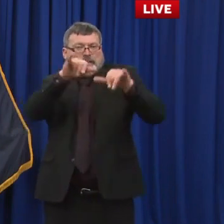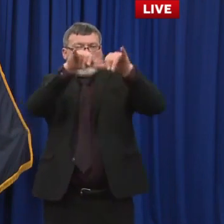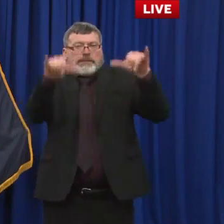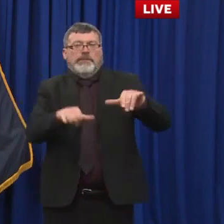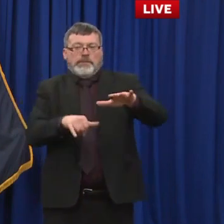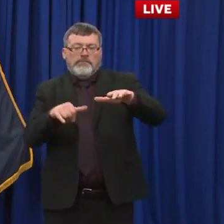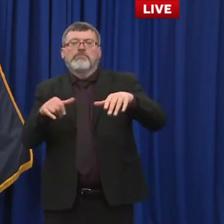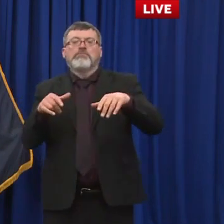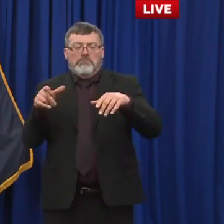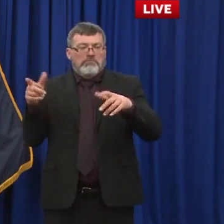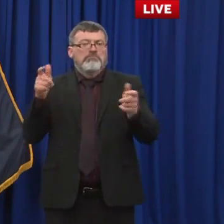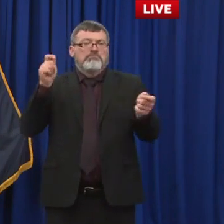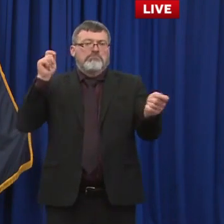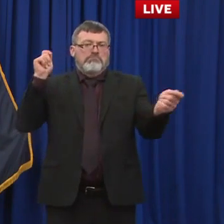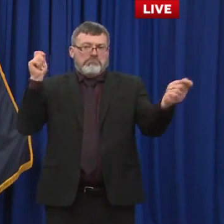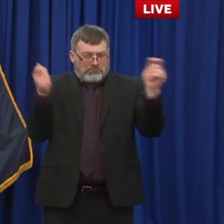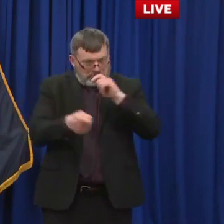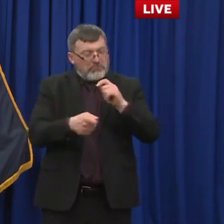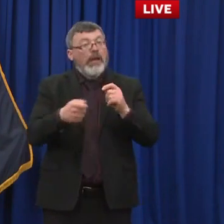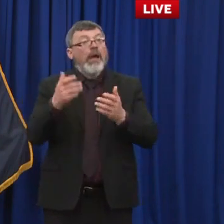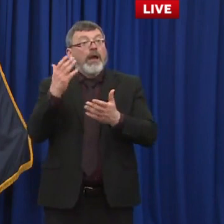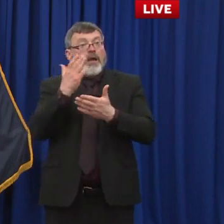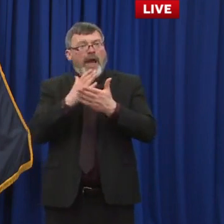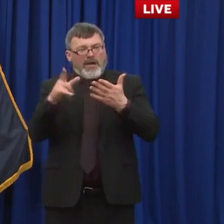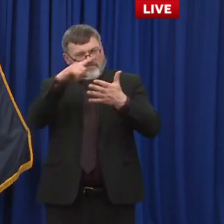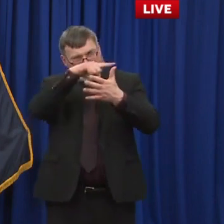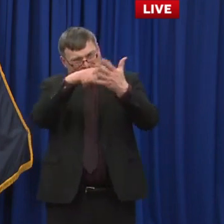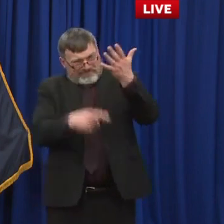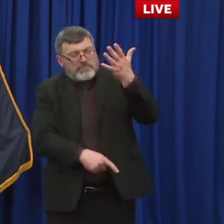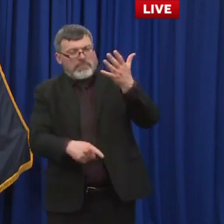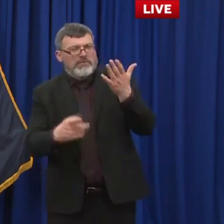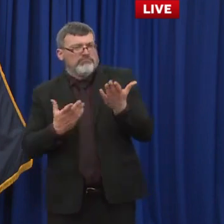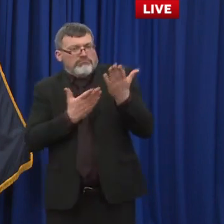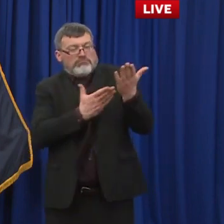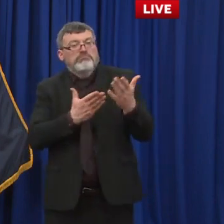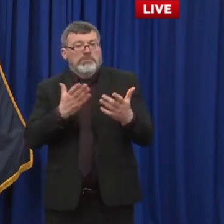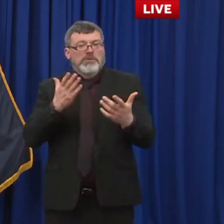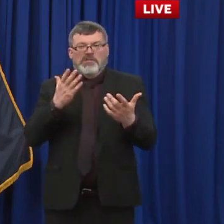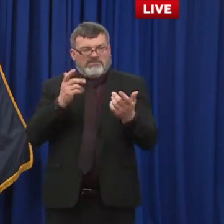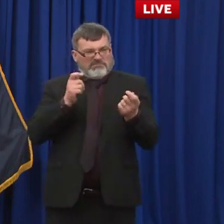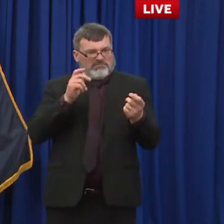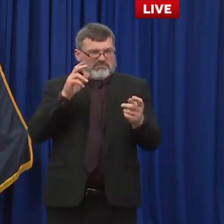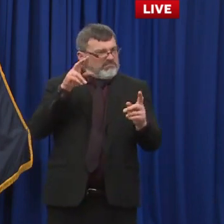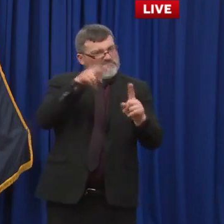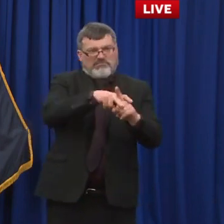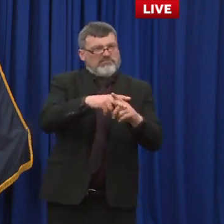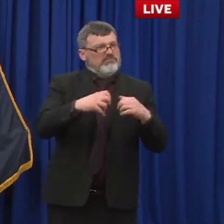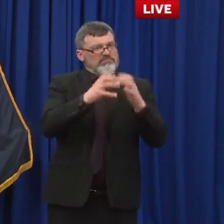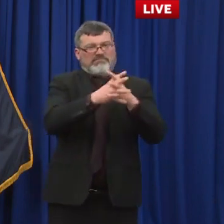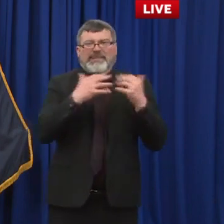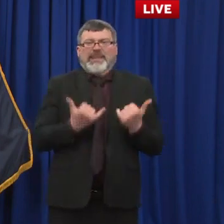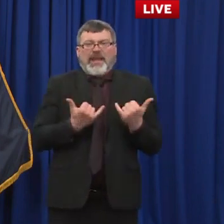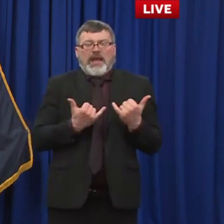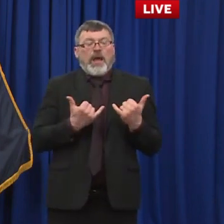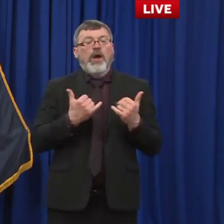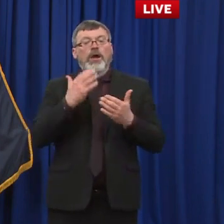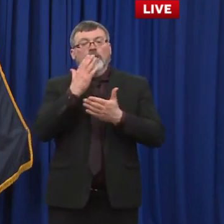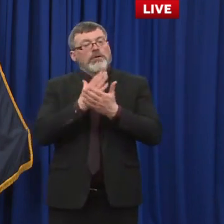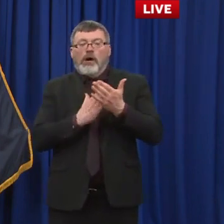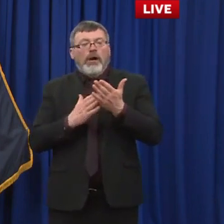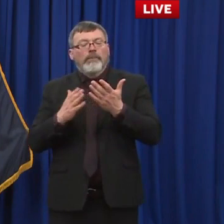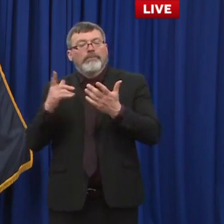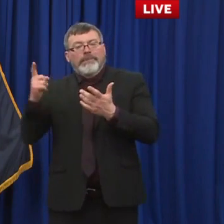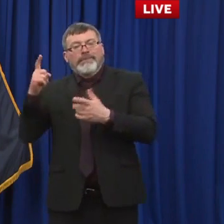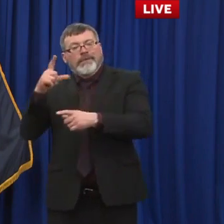and a lot of those will get completed through a legislative process and i think it's just the beginning of a of a very good opportunity for the state of new